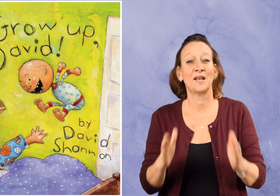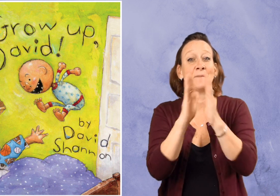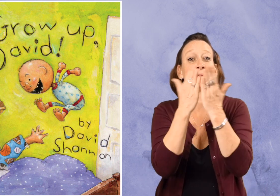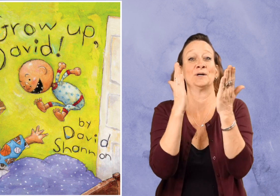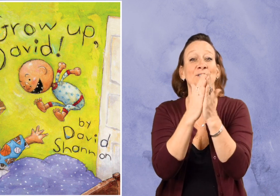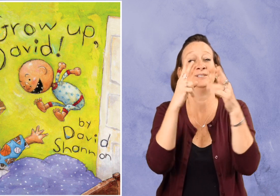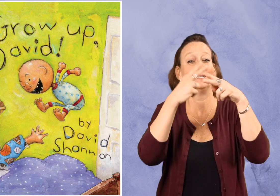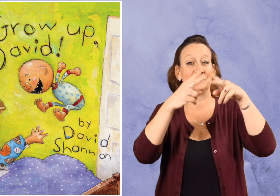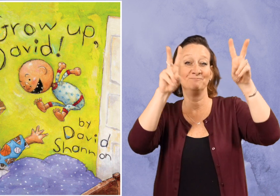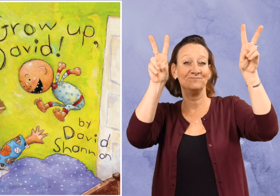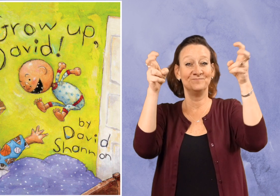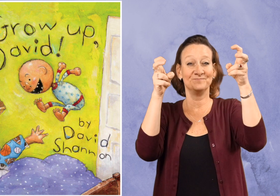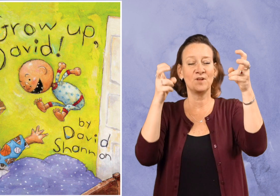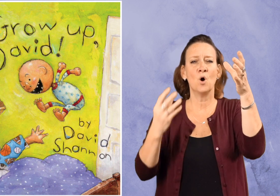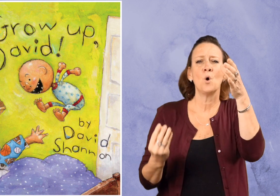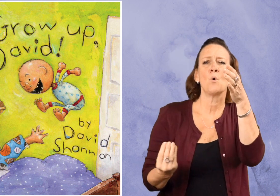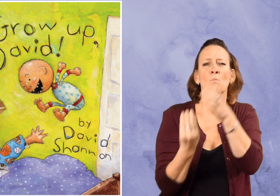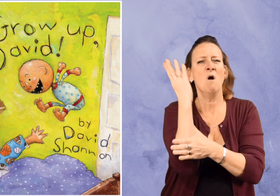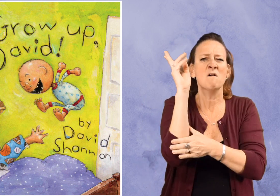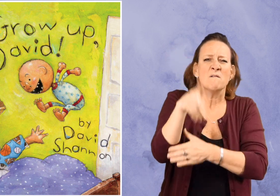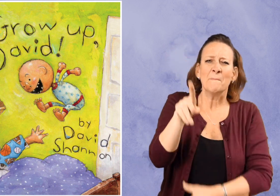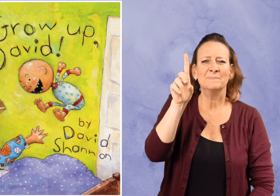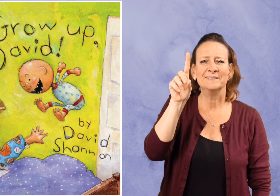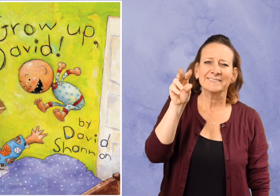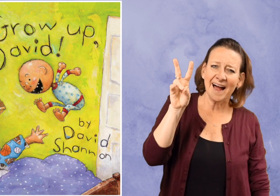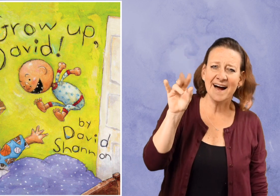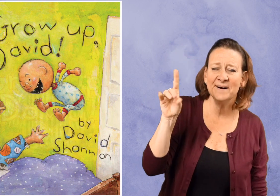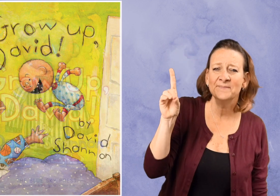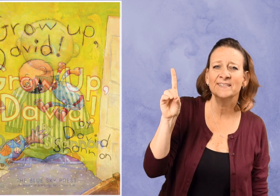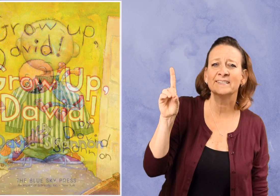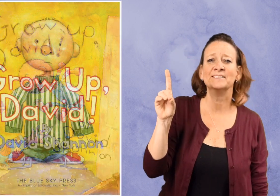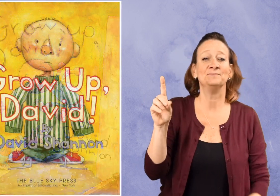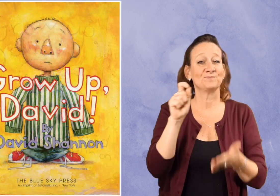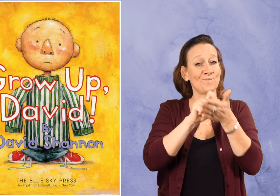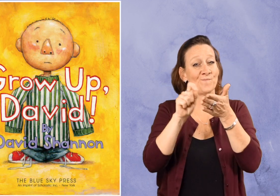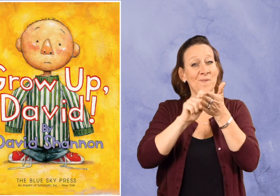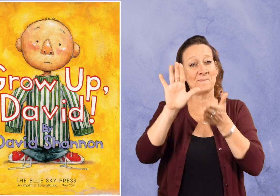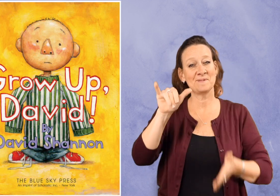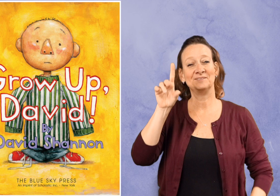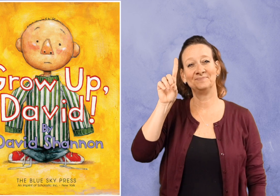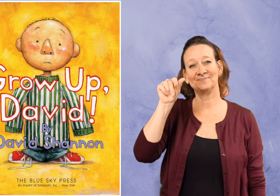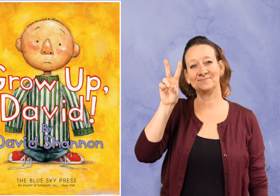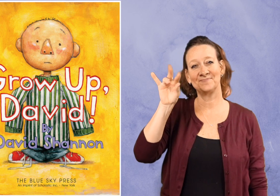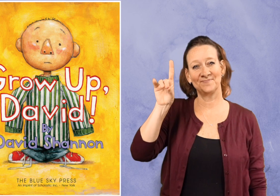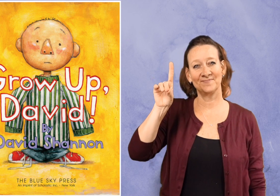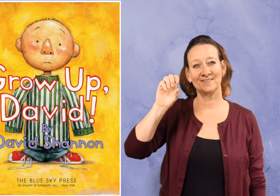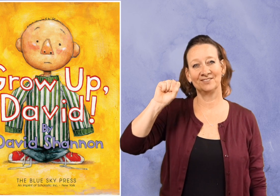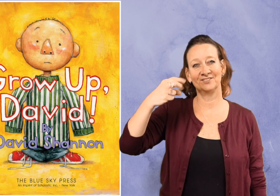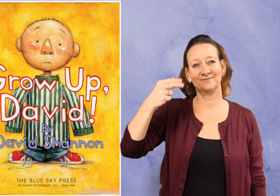The title of the book is Grow Up, David, written by David Shannon.